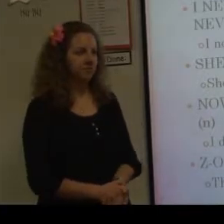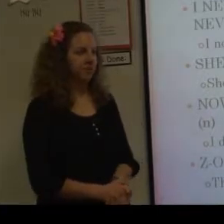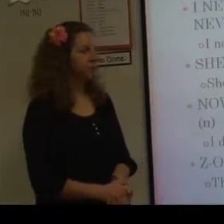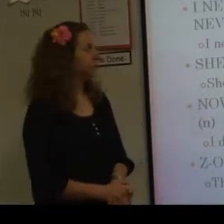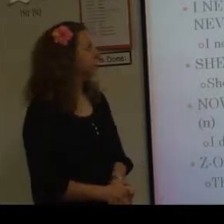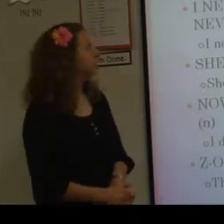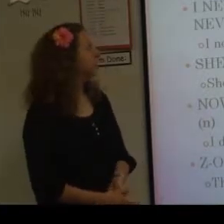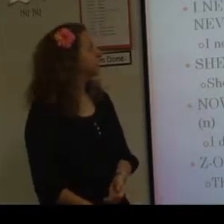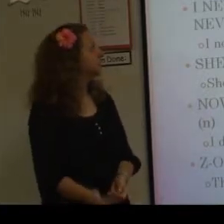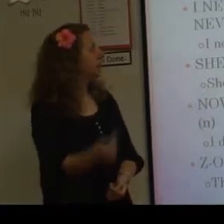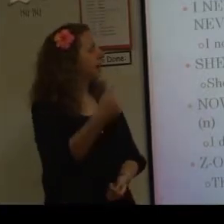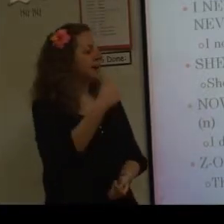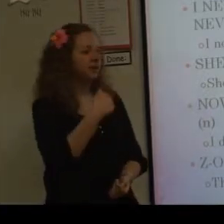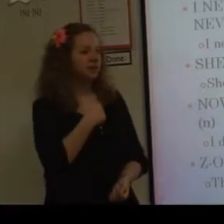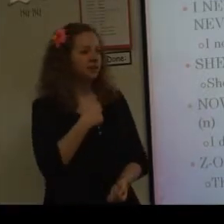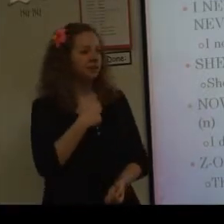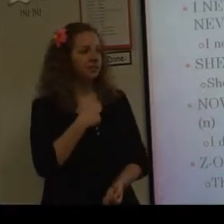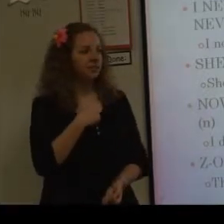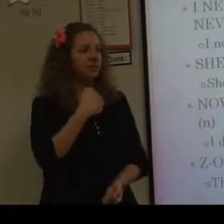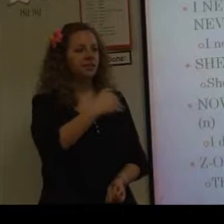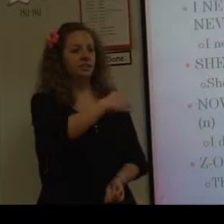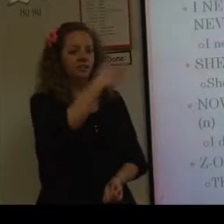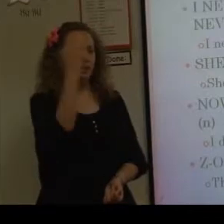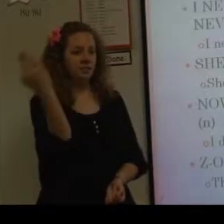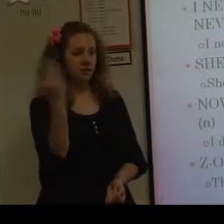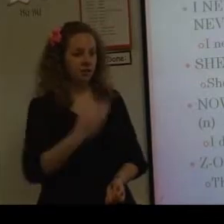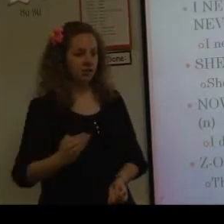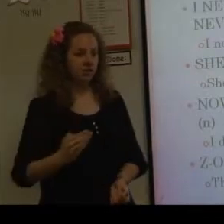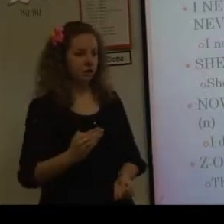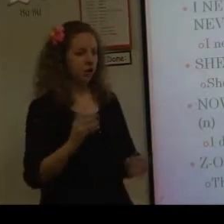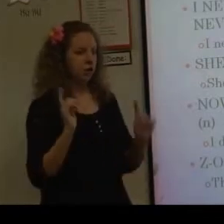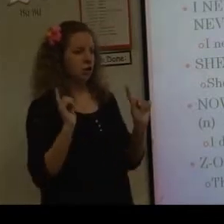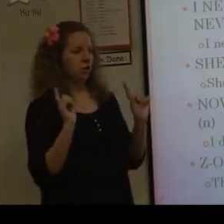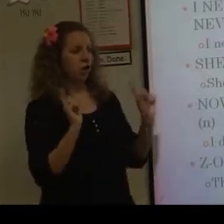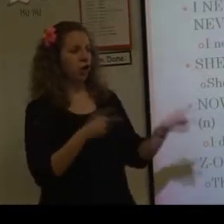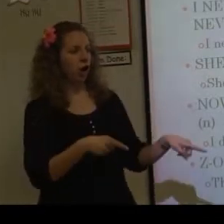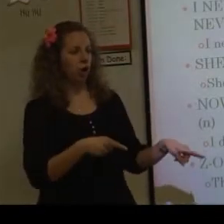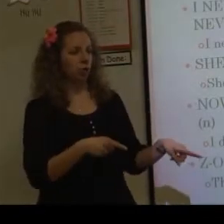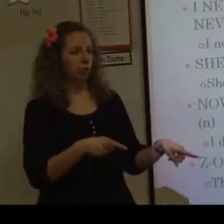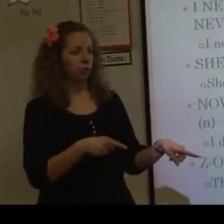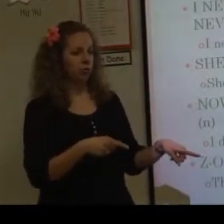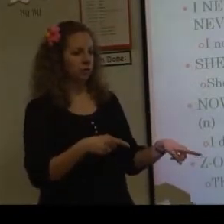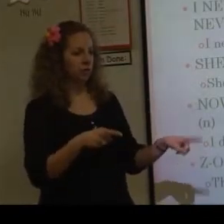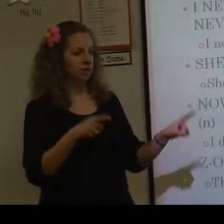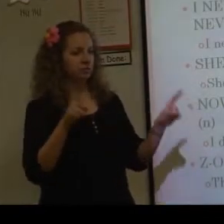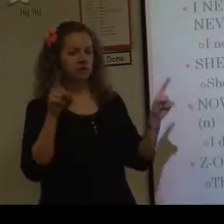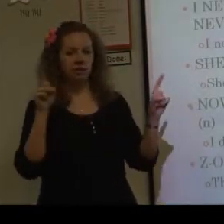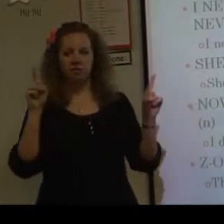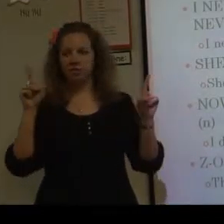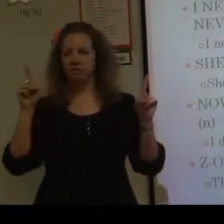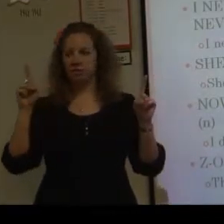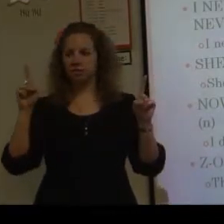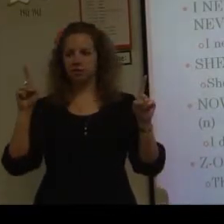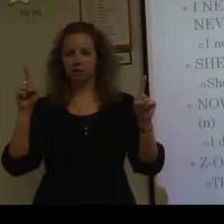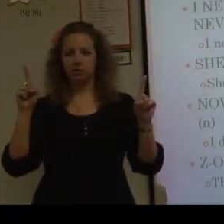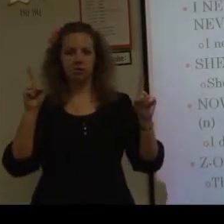Okay. So where are the signs? So I. Never. Go. Okay. So make sure you have your thumbs selected on go.